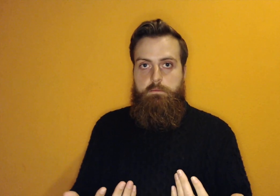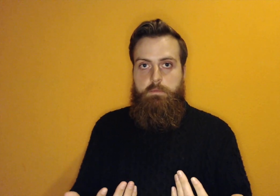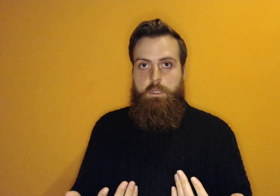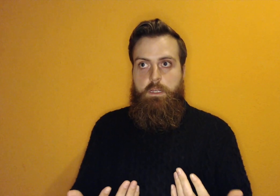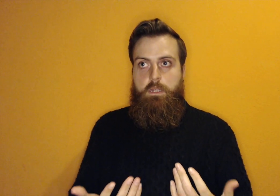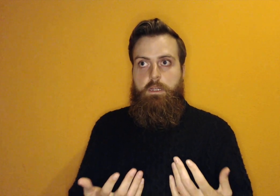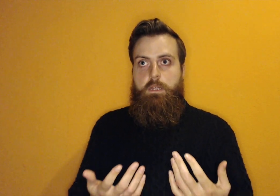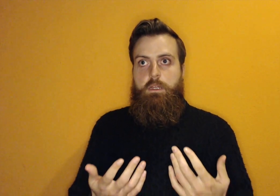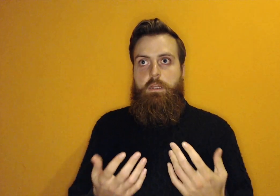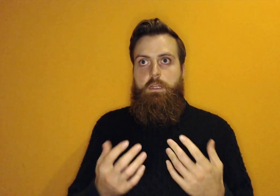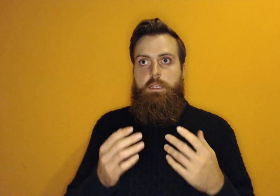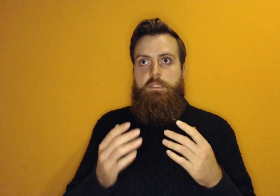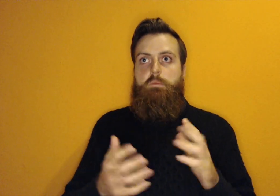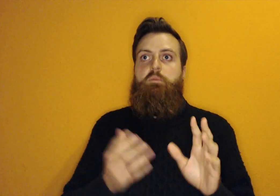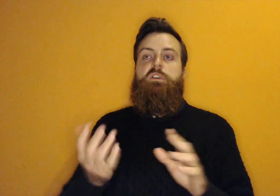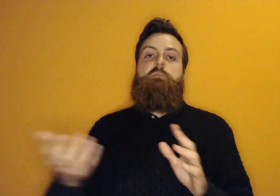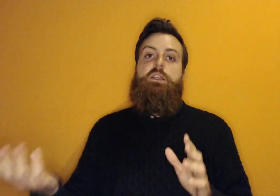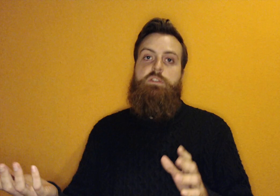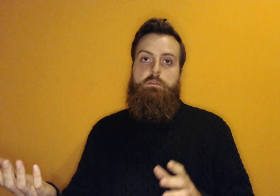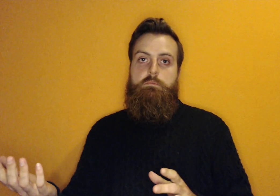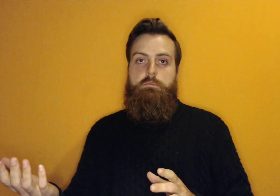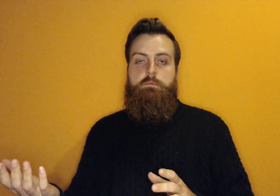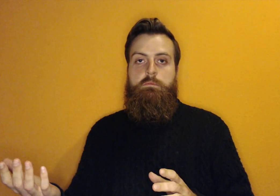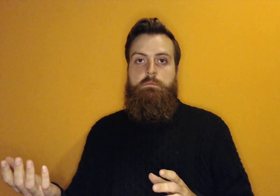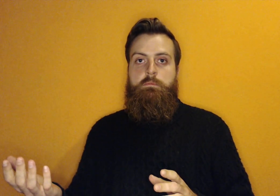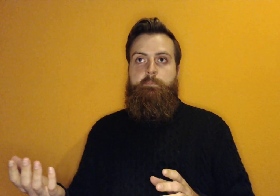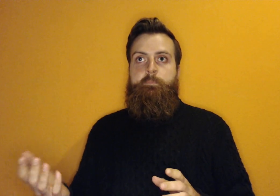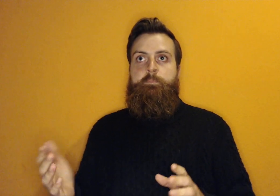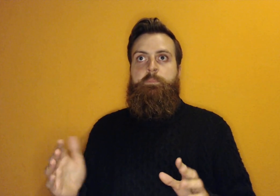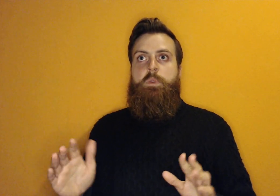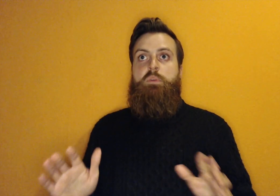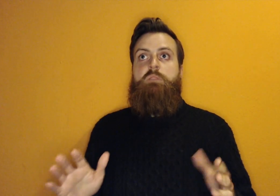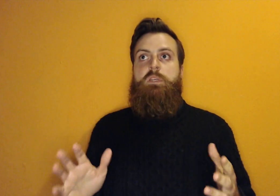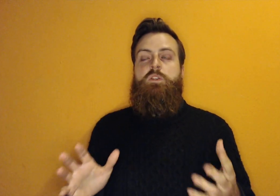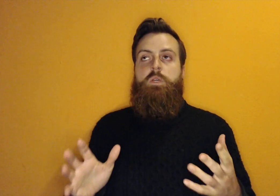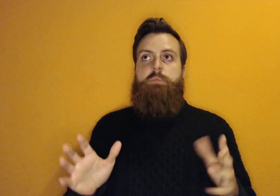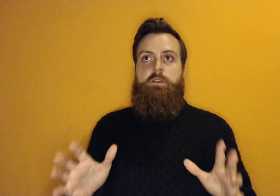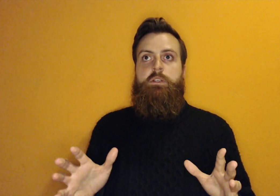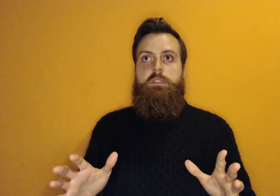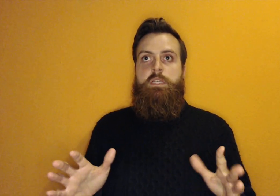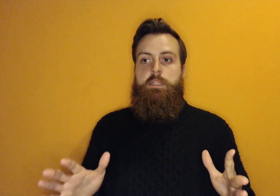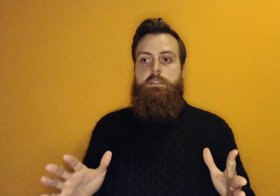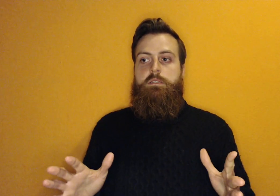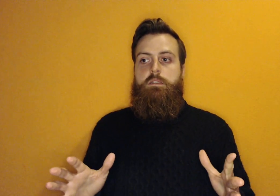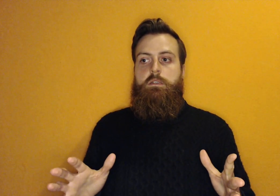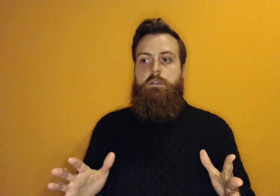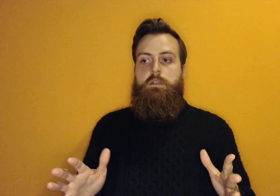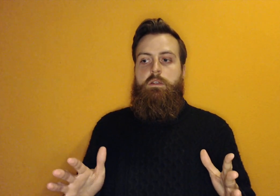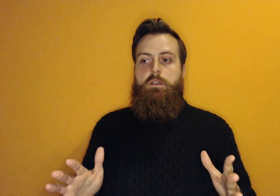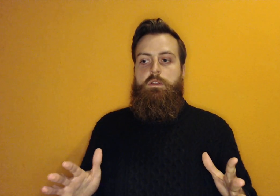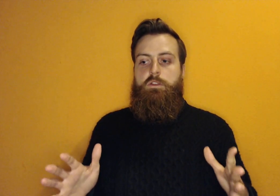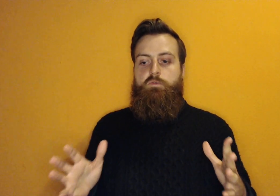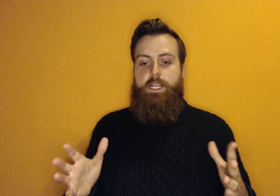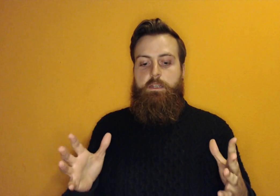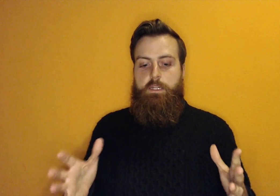is some approximation. But the mystical experience is the recognition